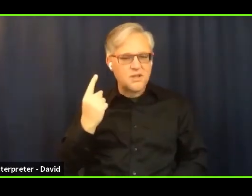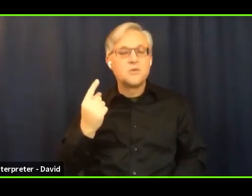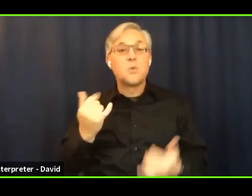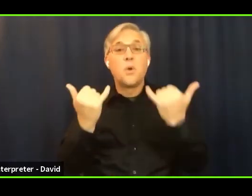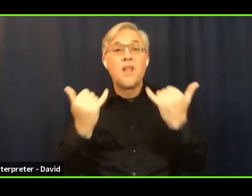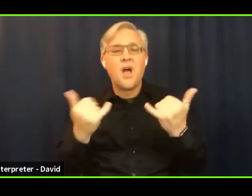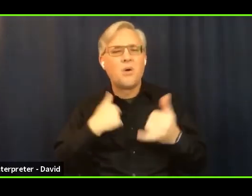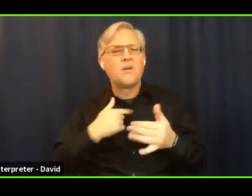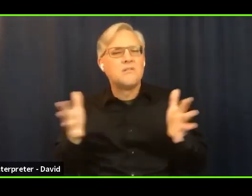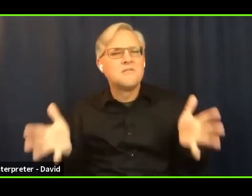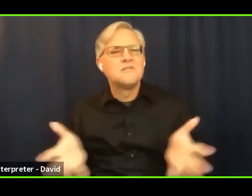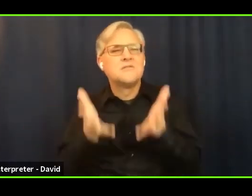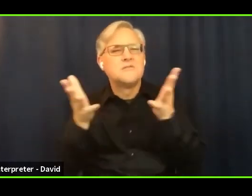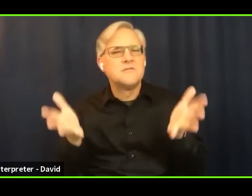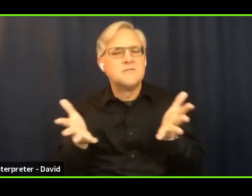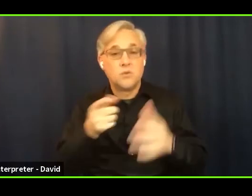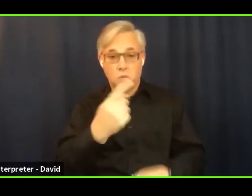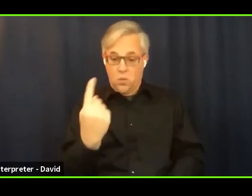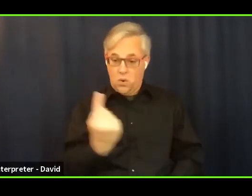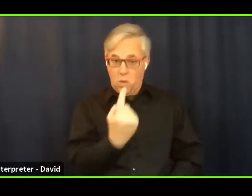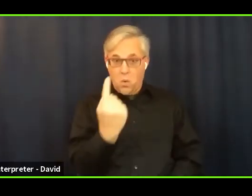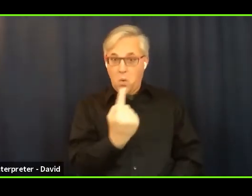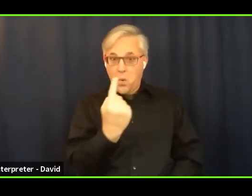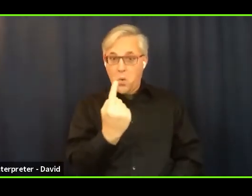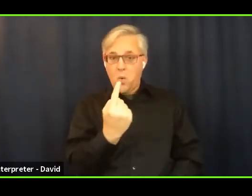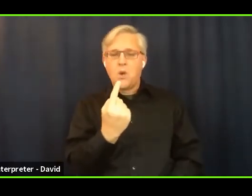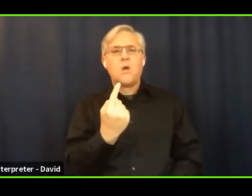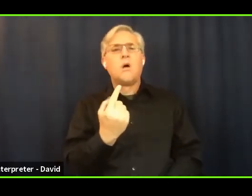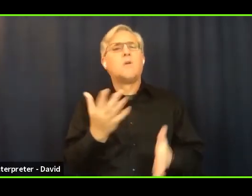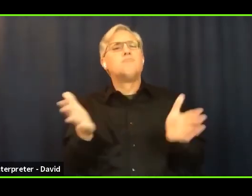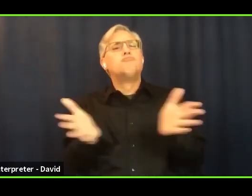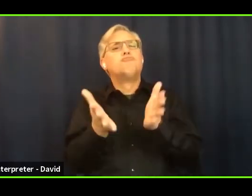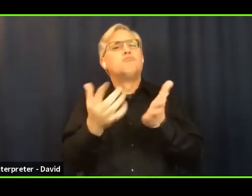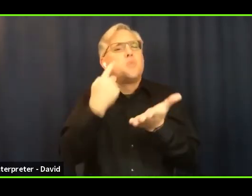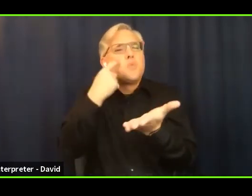need? What helps you find reassurance?